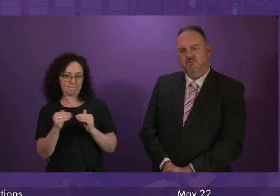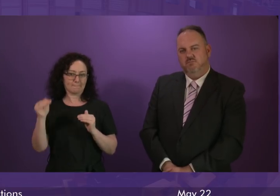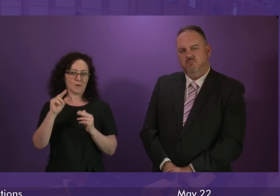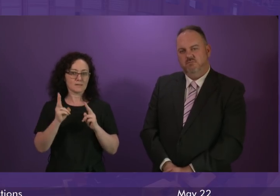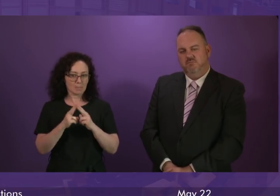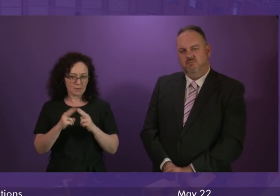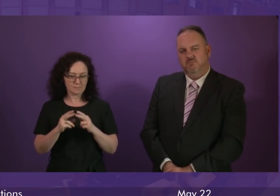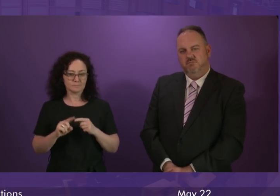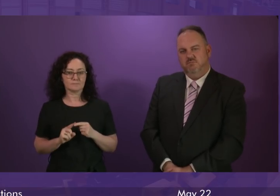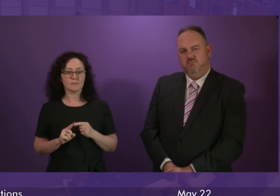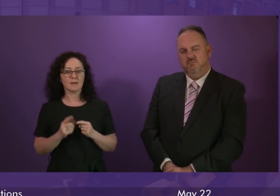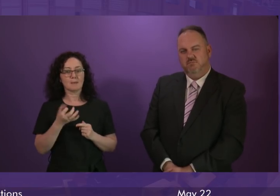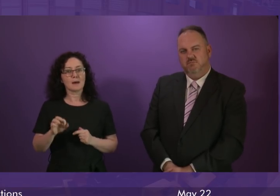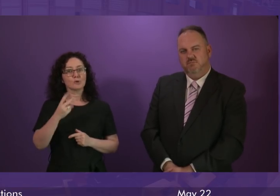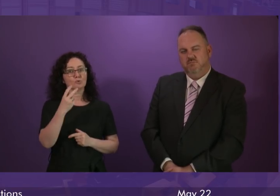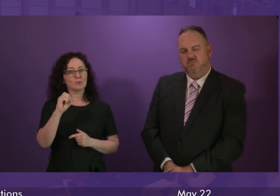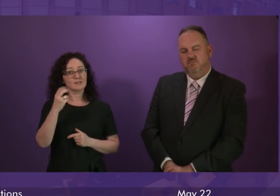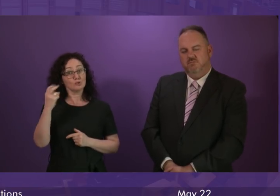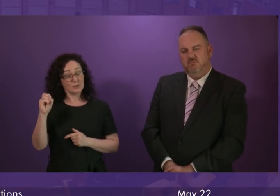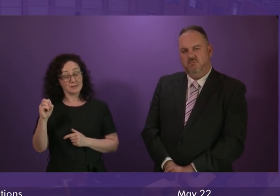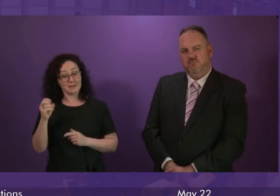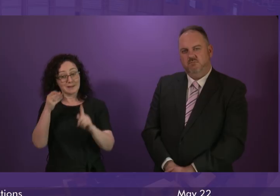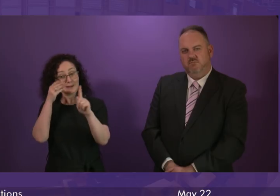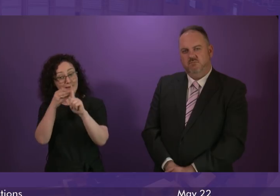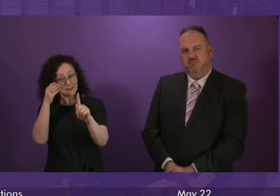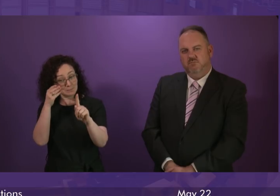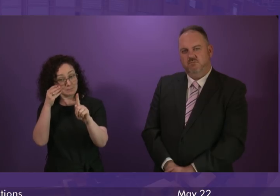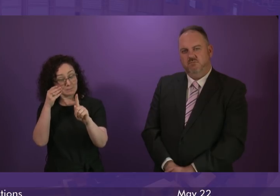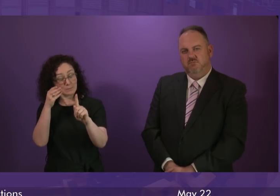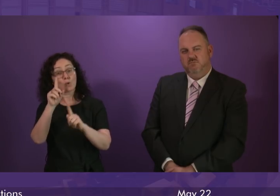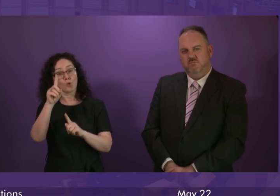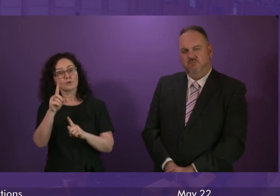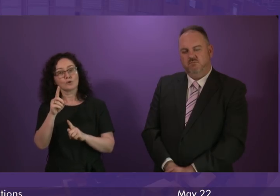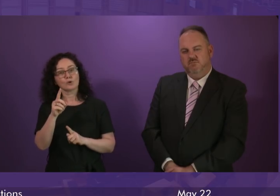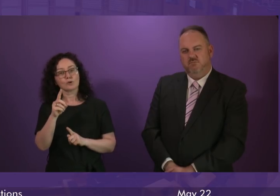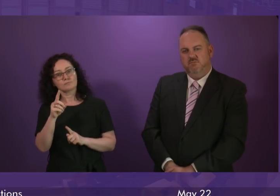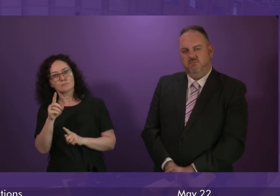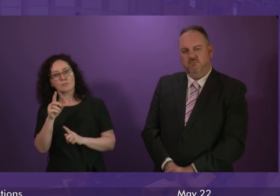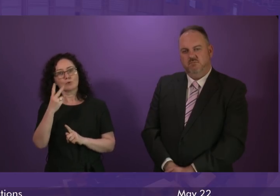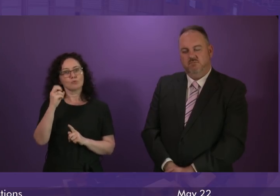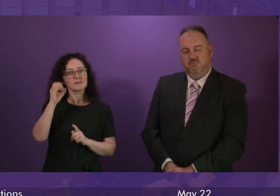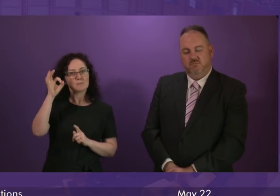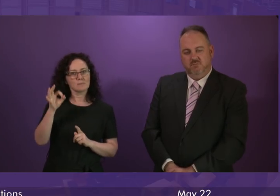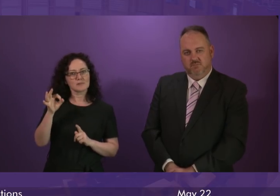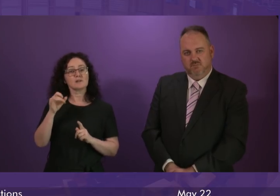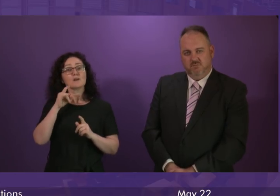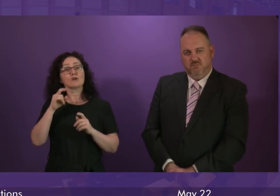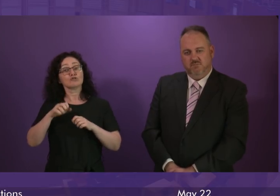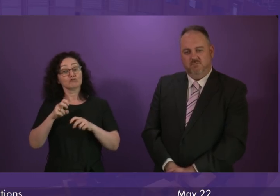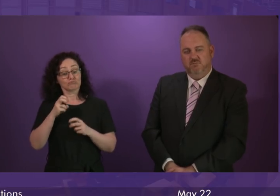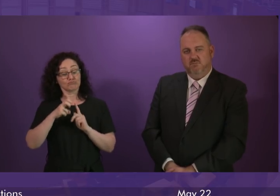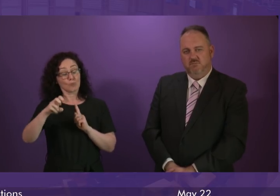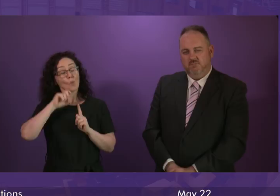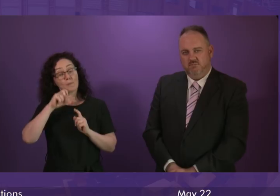for Scotland that by 2020 10% of everyday journeys would be by bike and there are some signs of progress. In 2017,